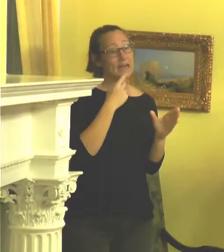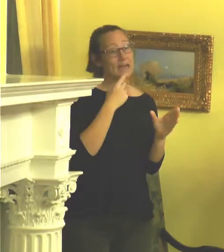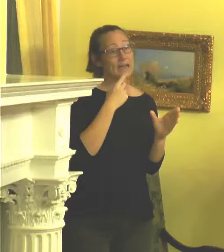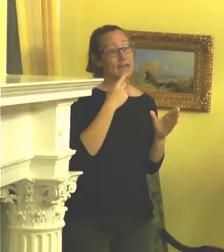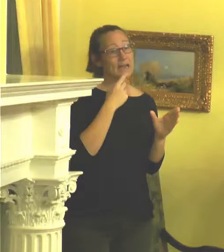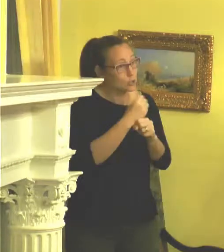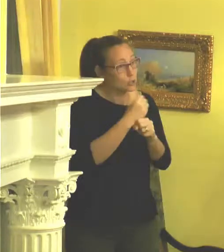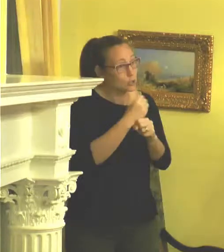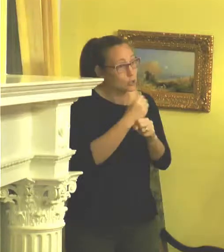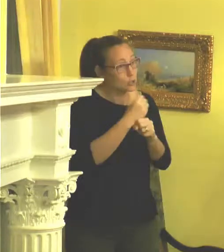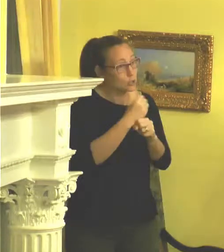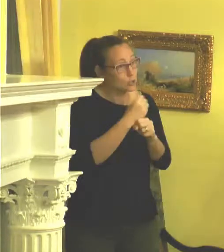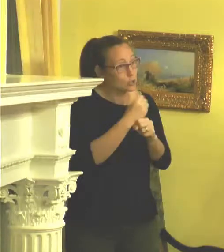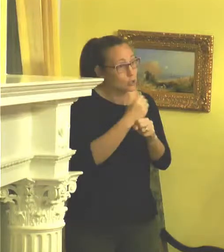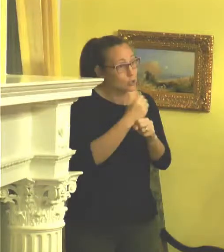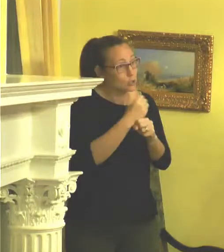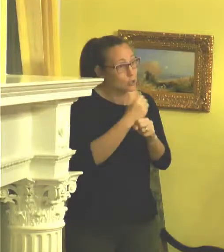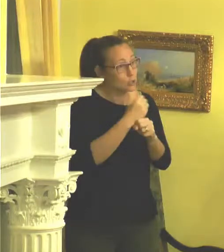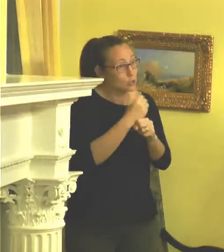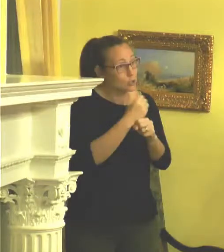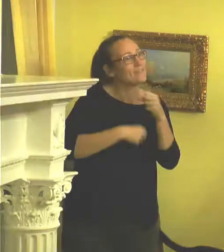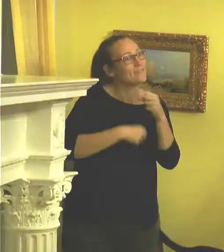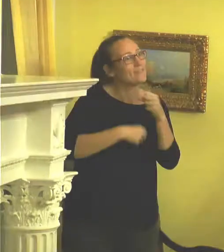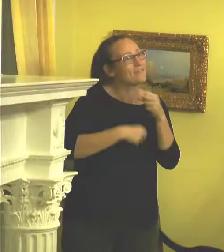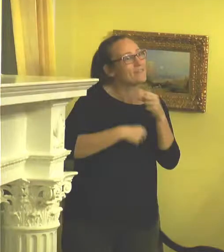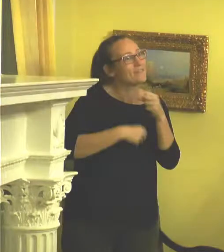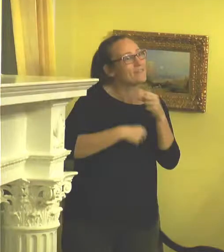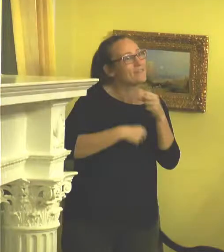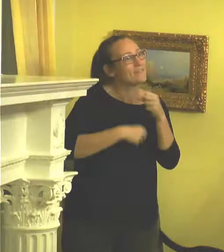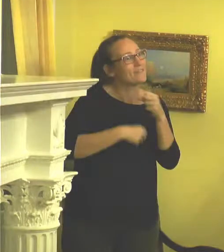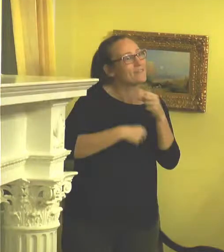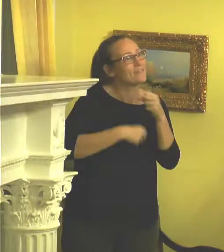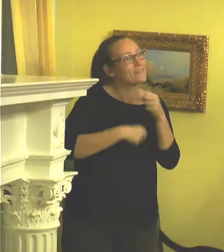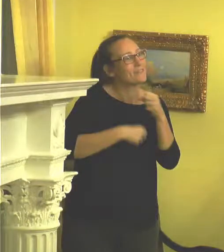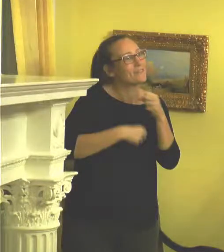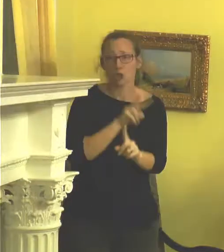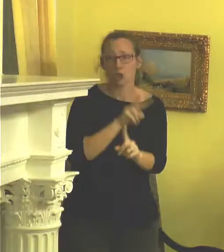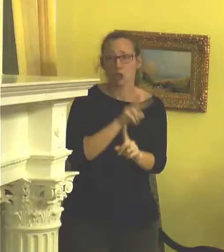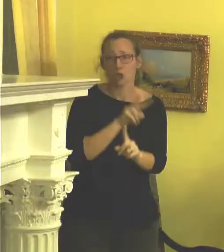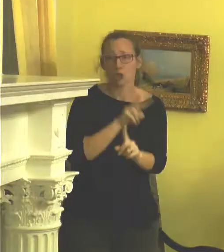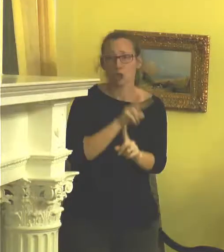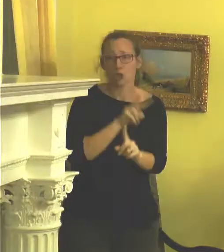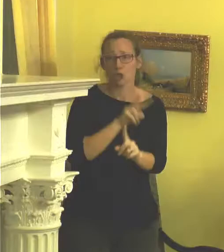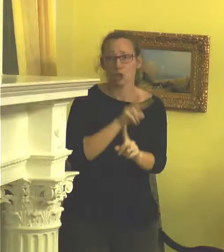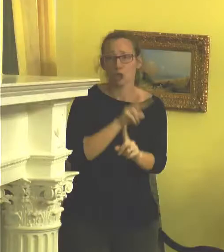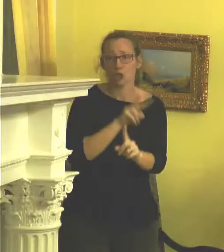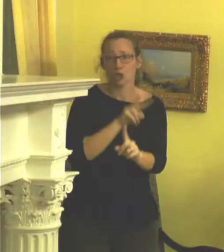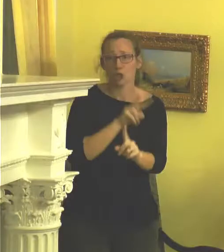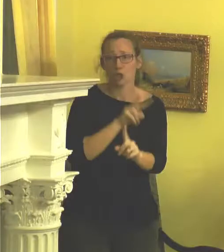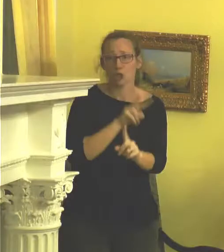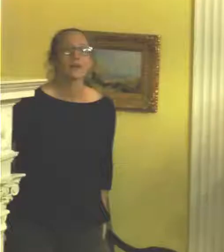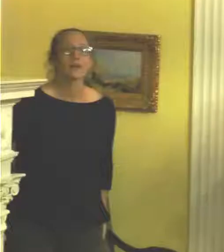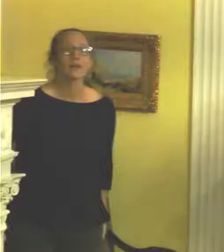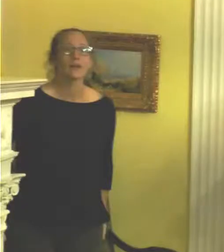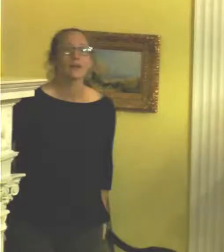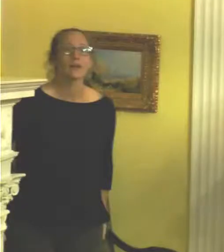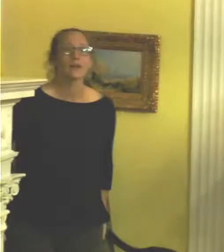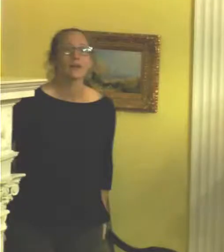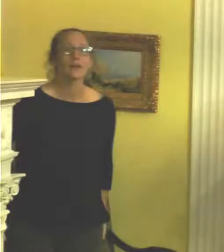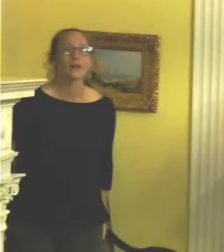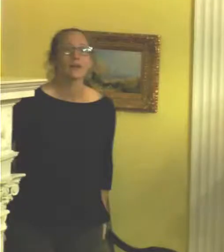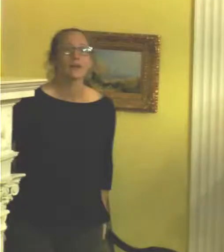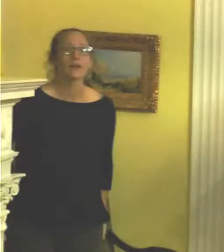So if you need work, it's going to be seven years old. And she said, turn it in. And I had that first show.